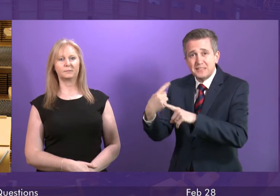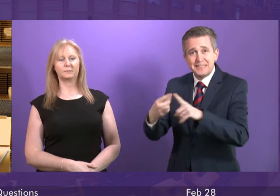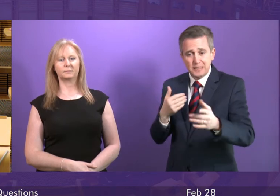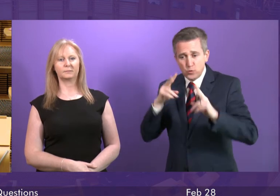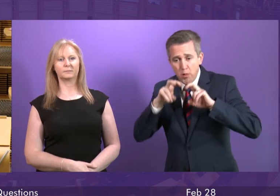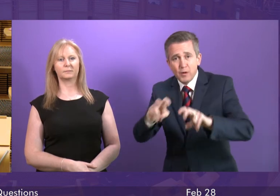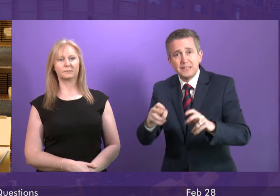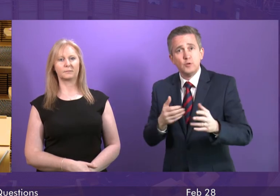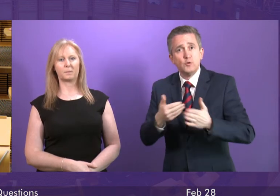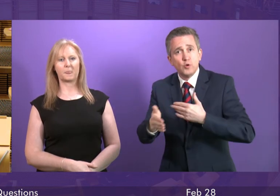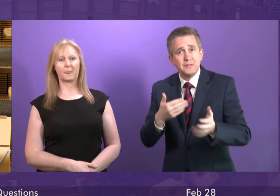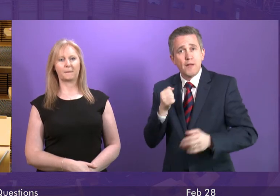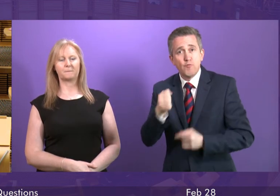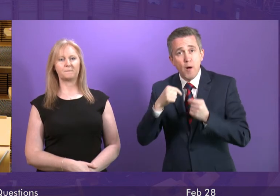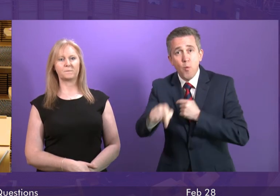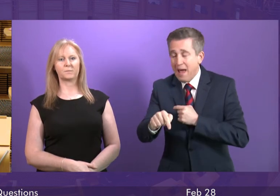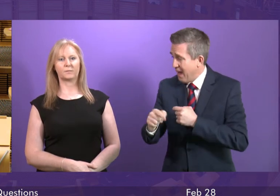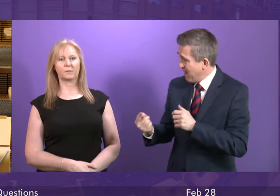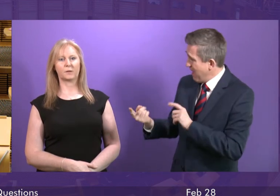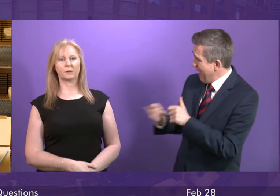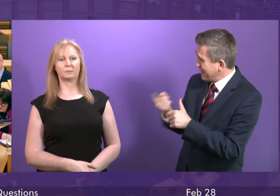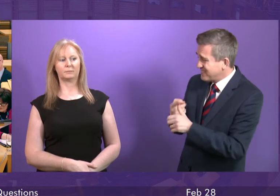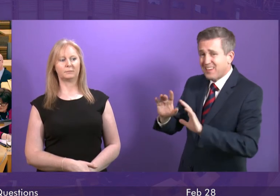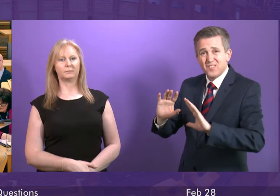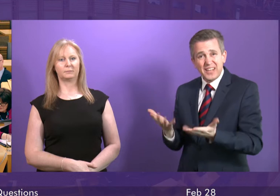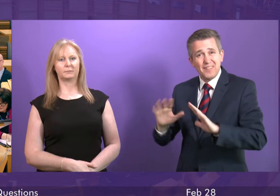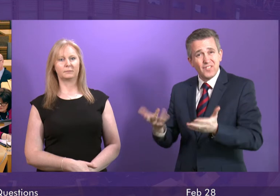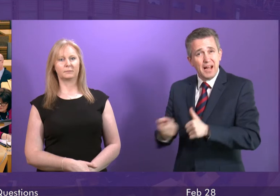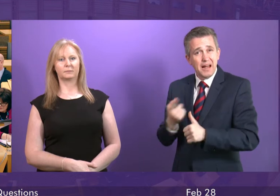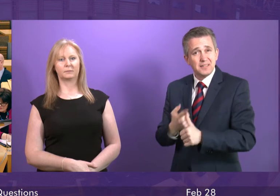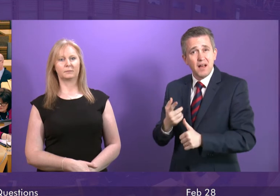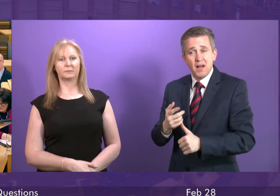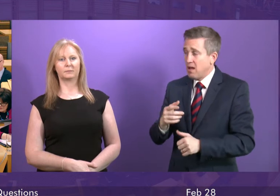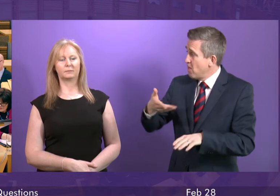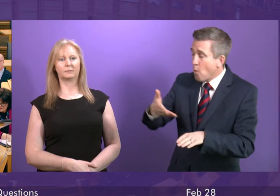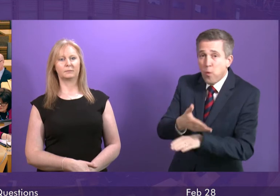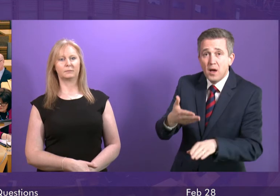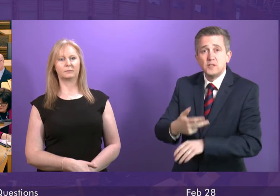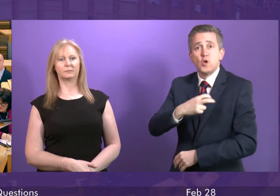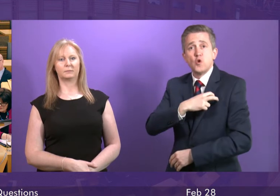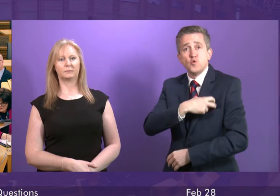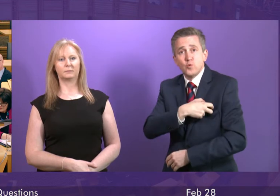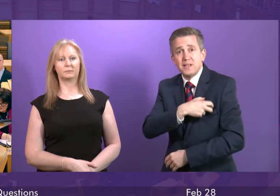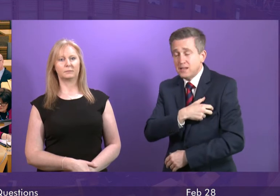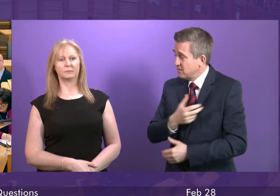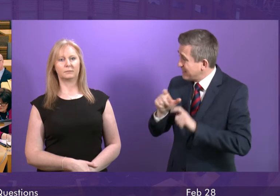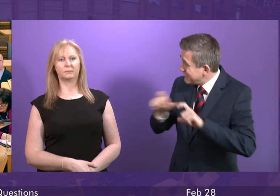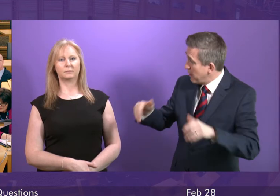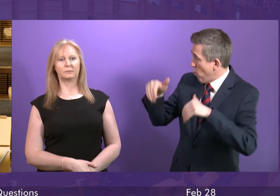And you have said nothing in response. The workers and their unions are awaiting a proper response as well. And so